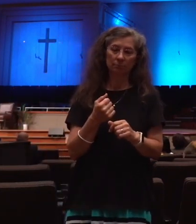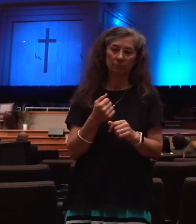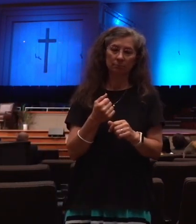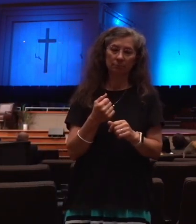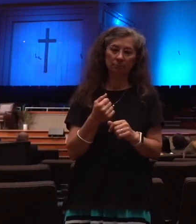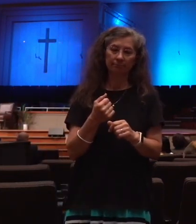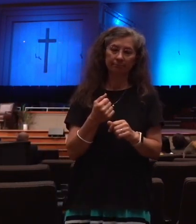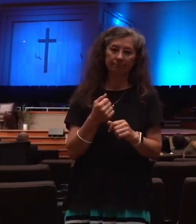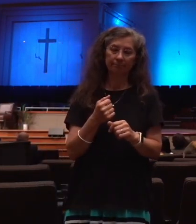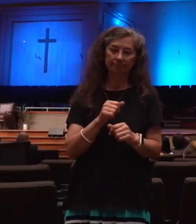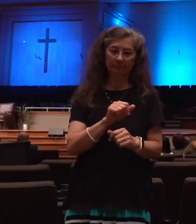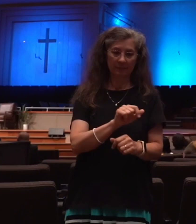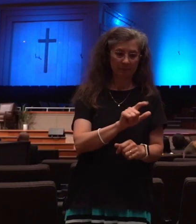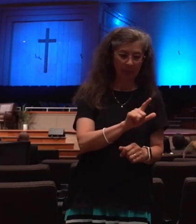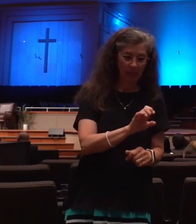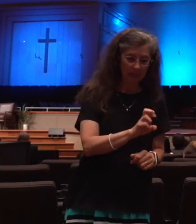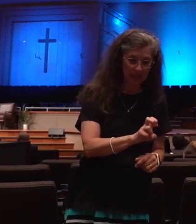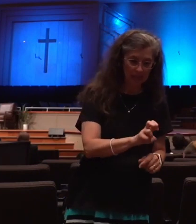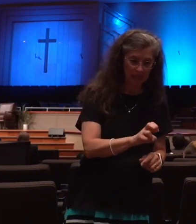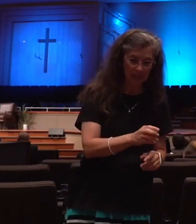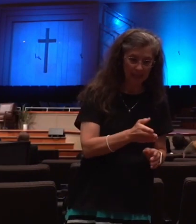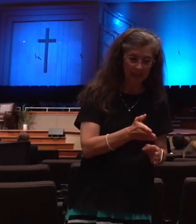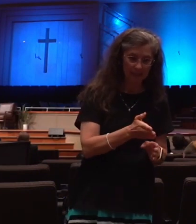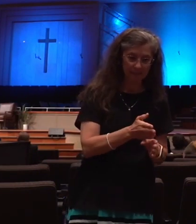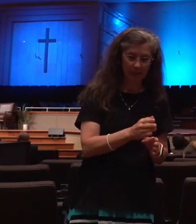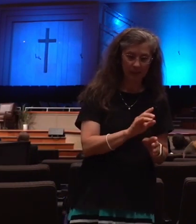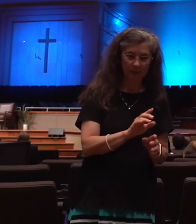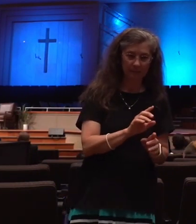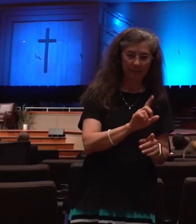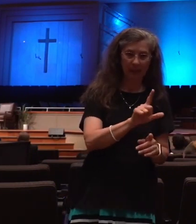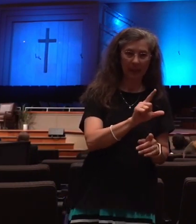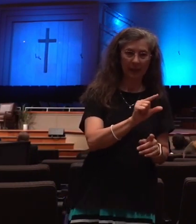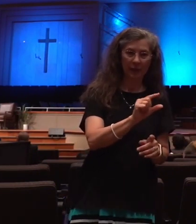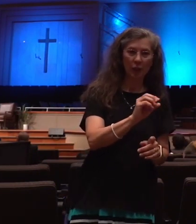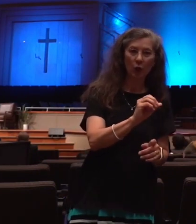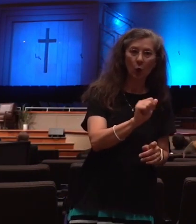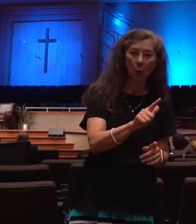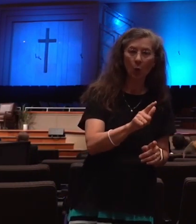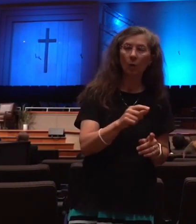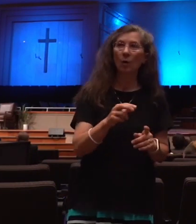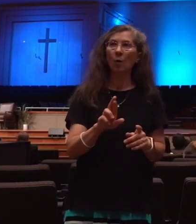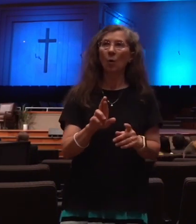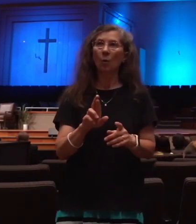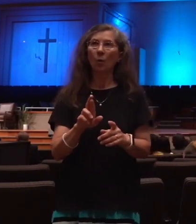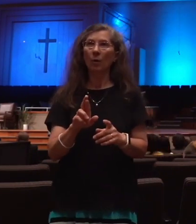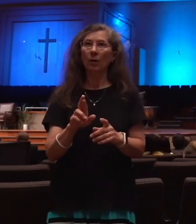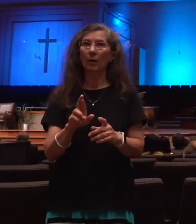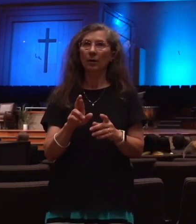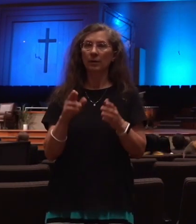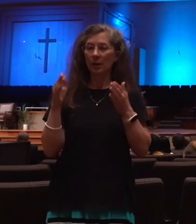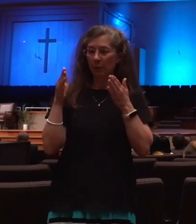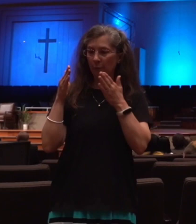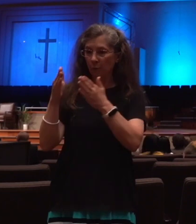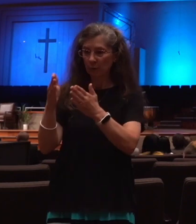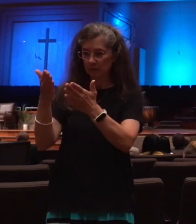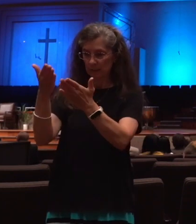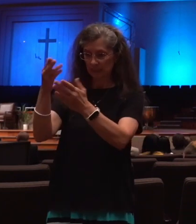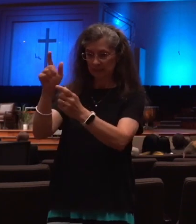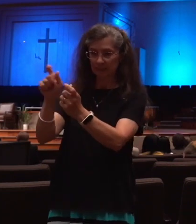the, the line right there at the, at the goal line. Sometimes you'll see it. They'll zero in on an individual. Sometimes, um, you'll